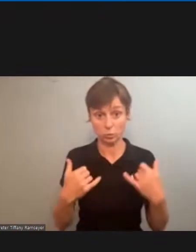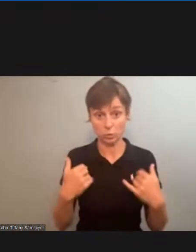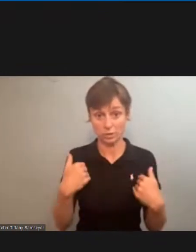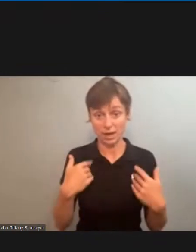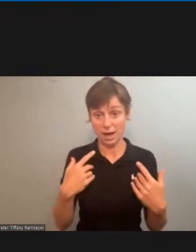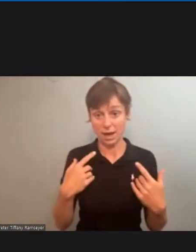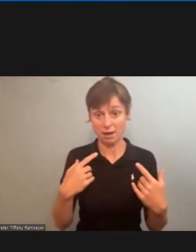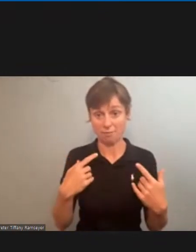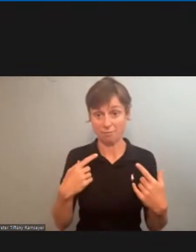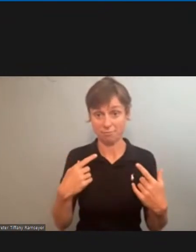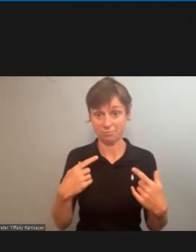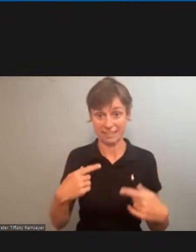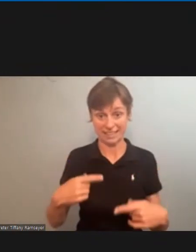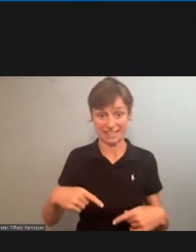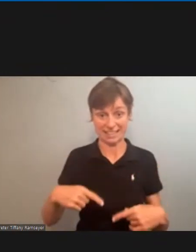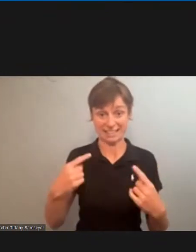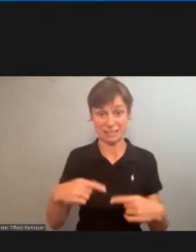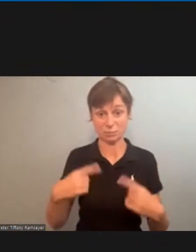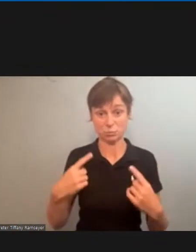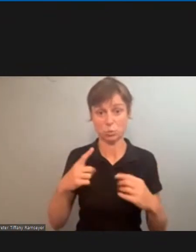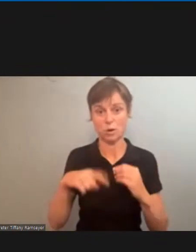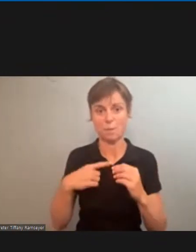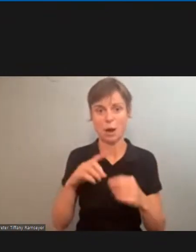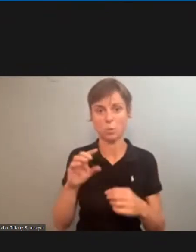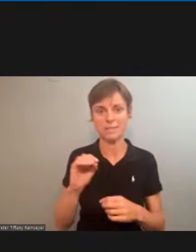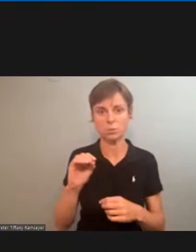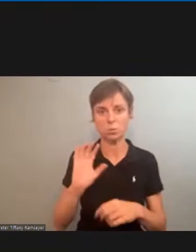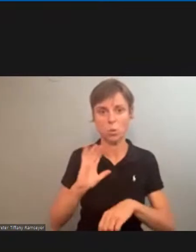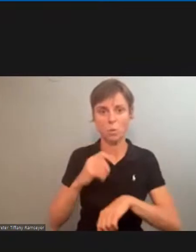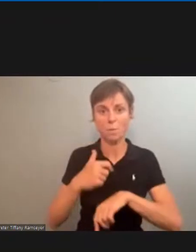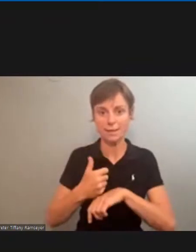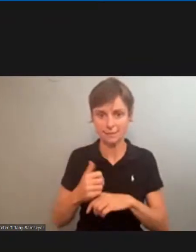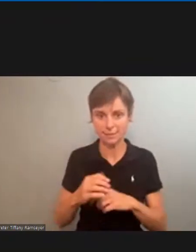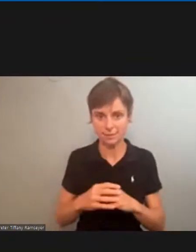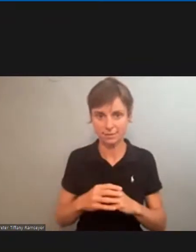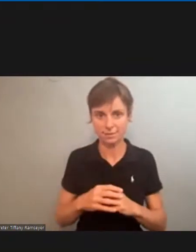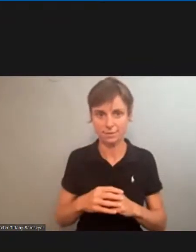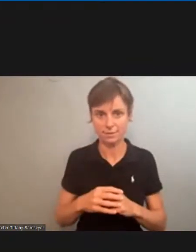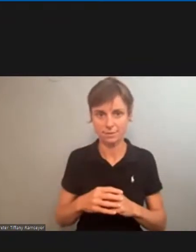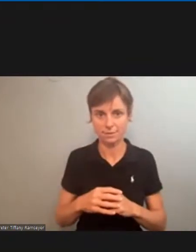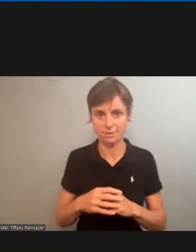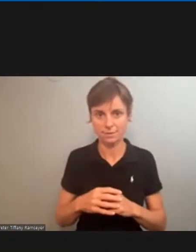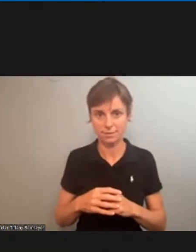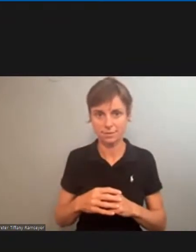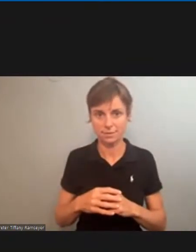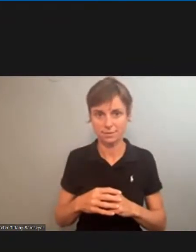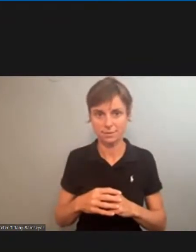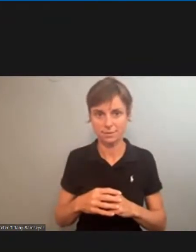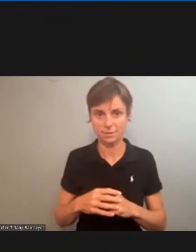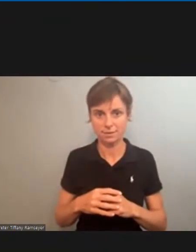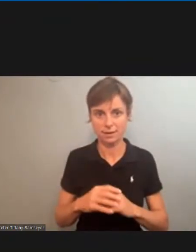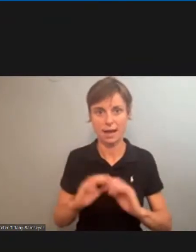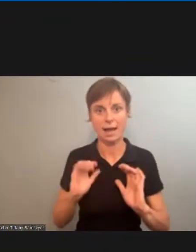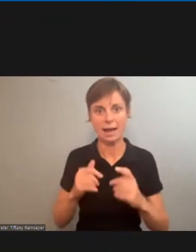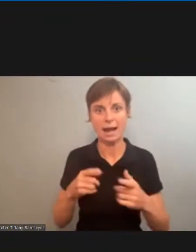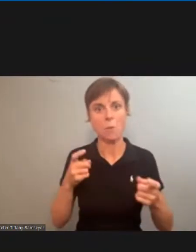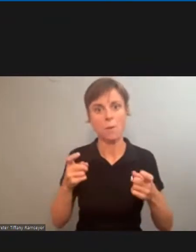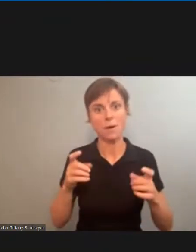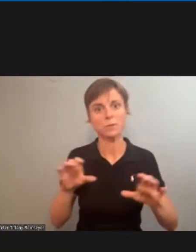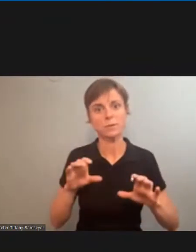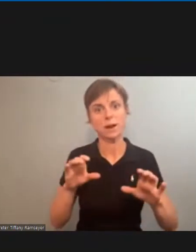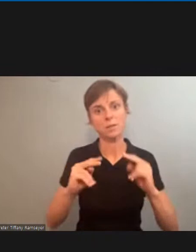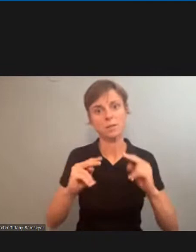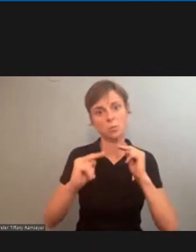on zero basing and how management does bargaining unit work